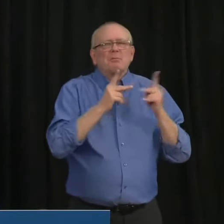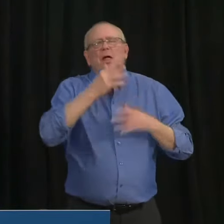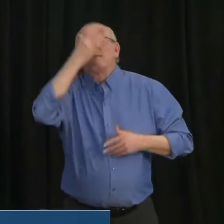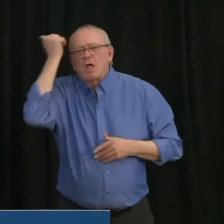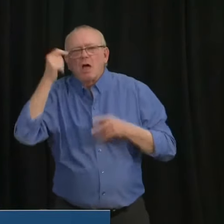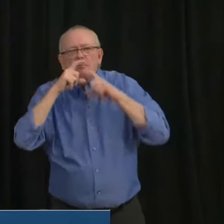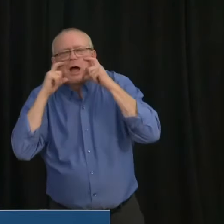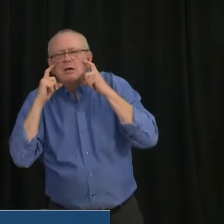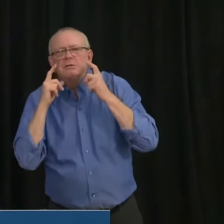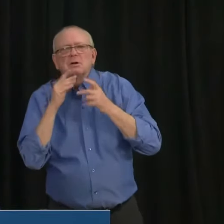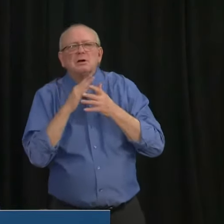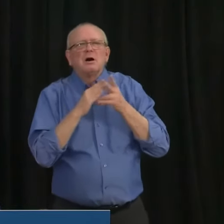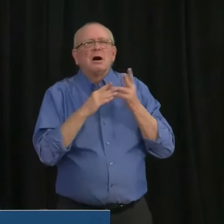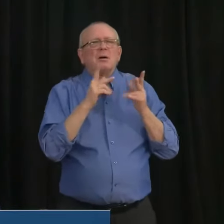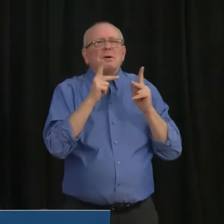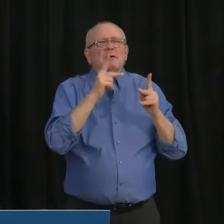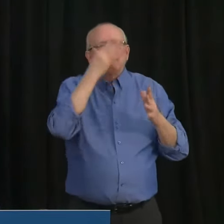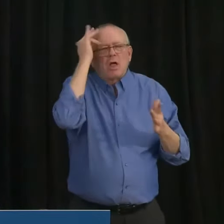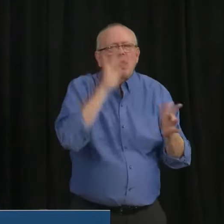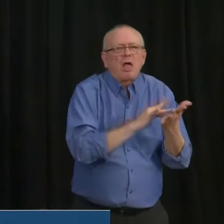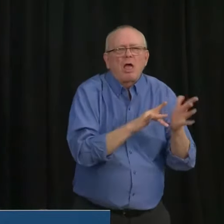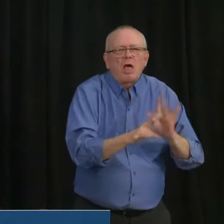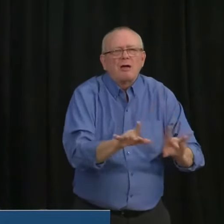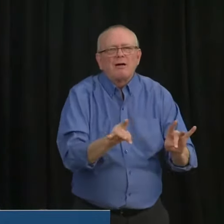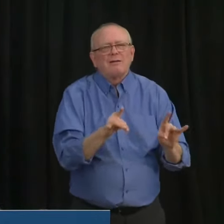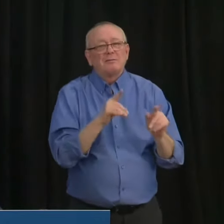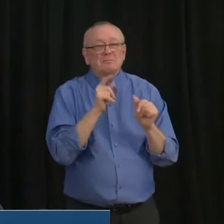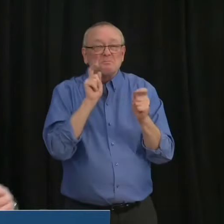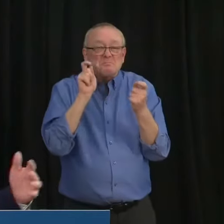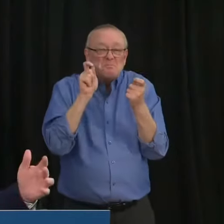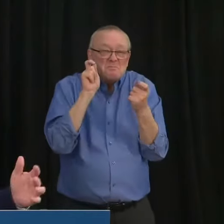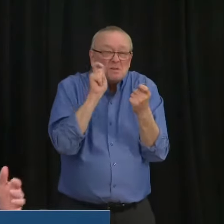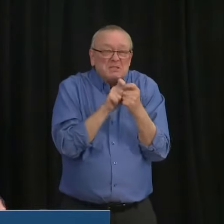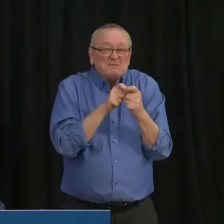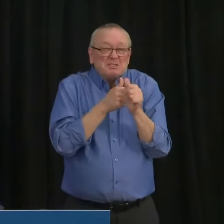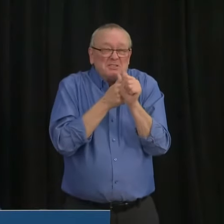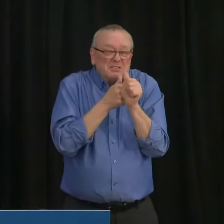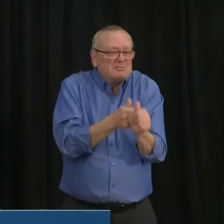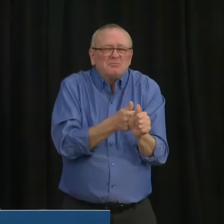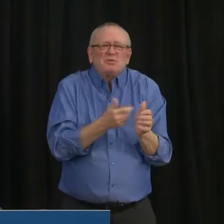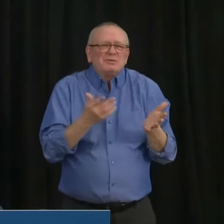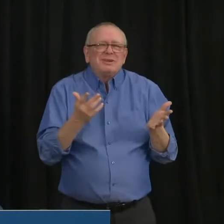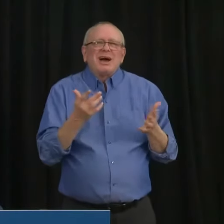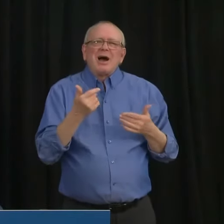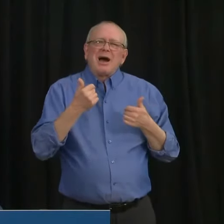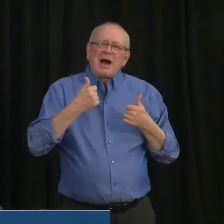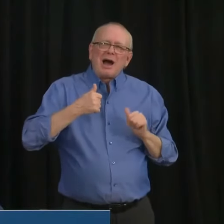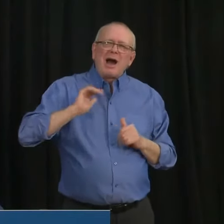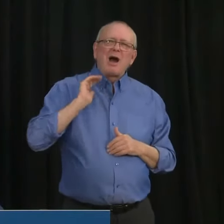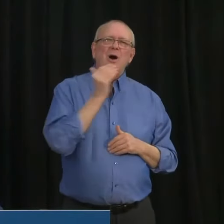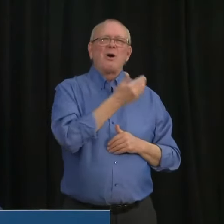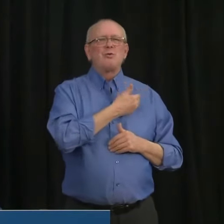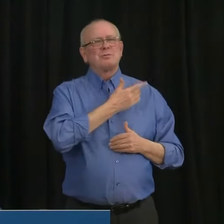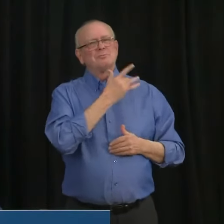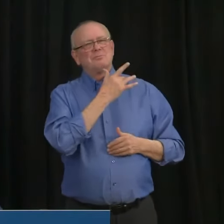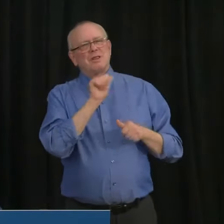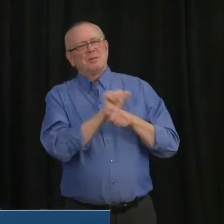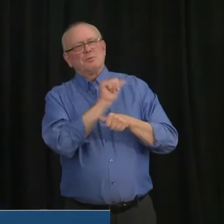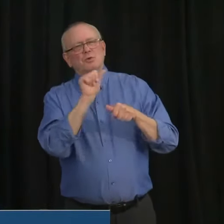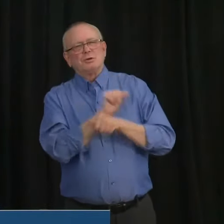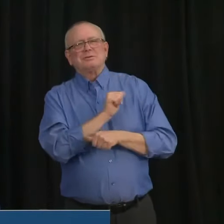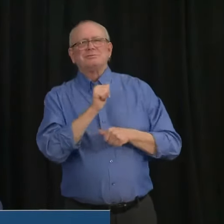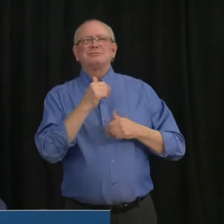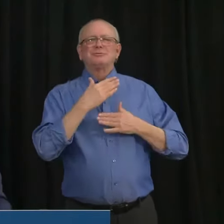the rules perfectly. Um, and, and this is a freedom loving province. I get, I get all of that, but